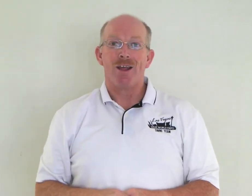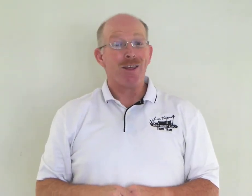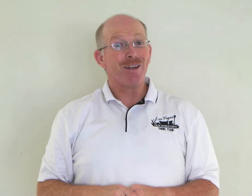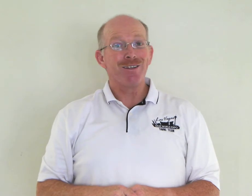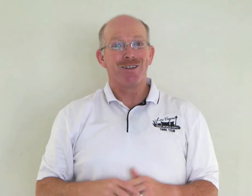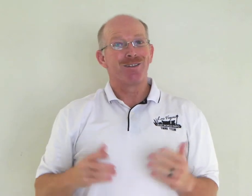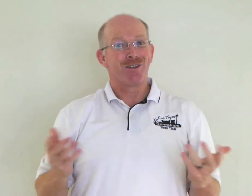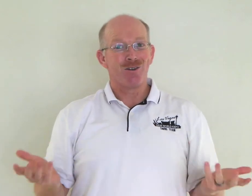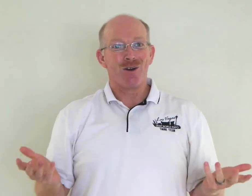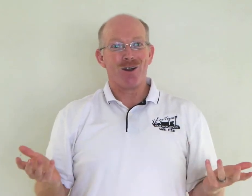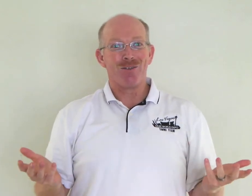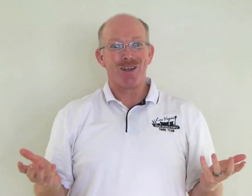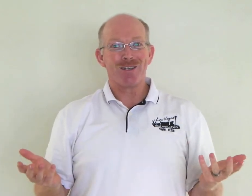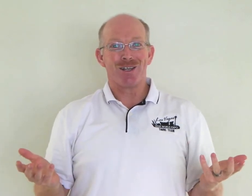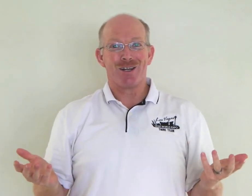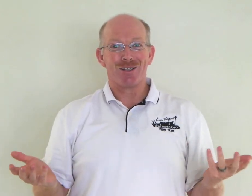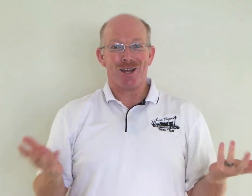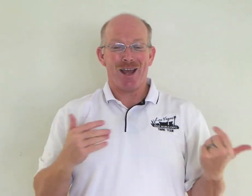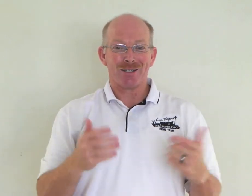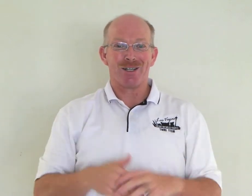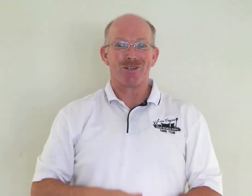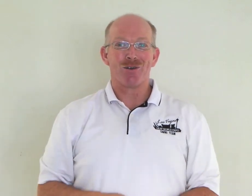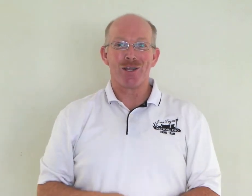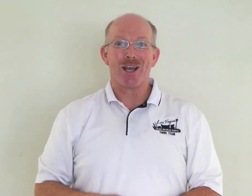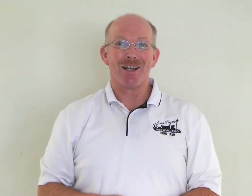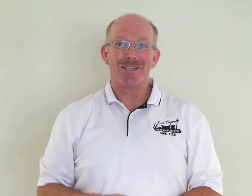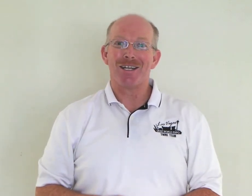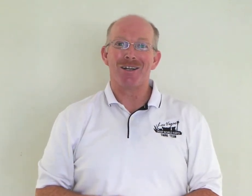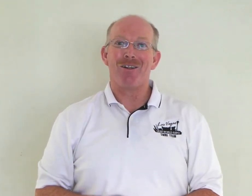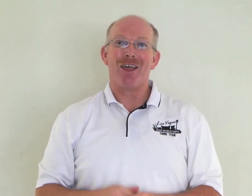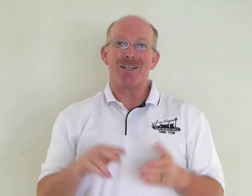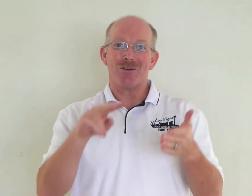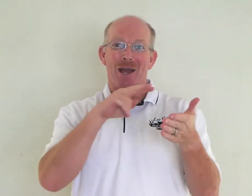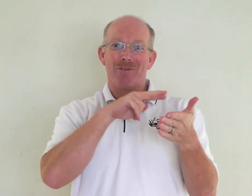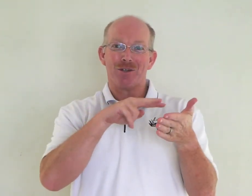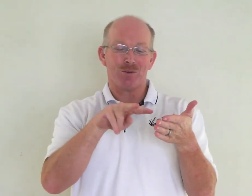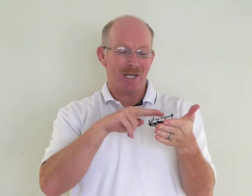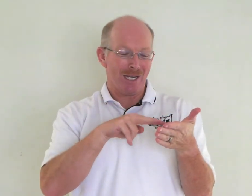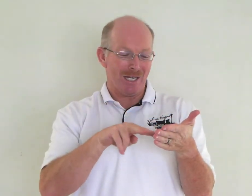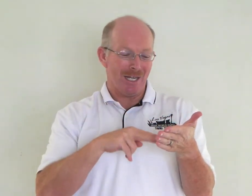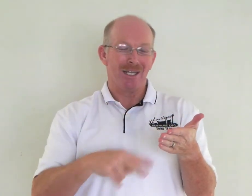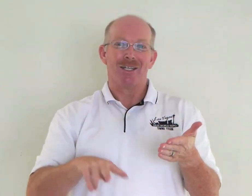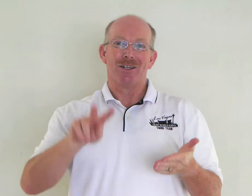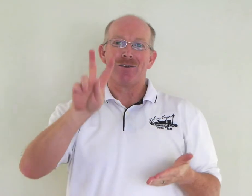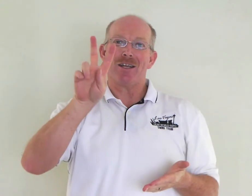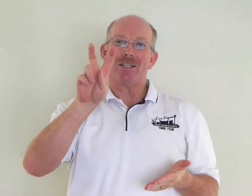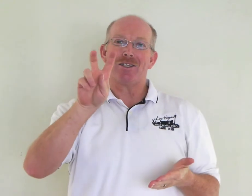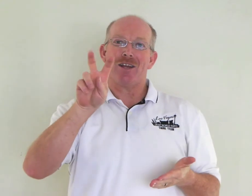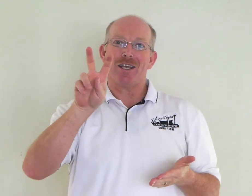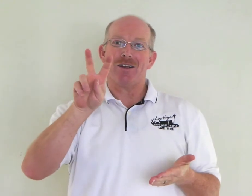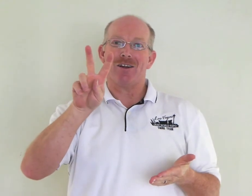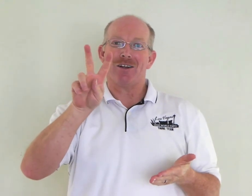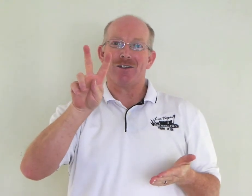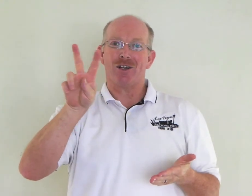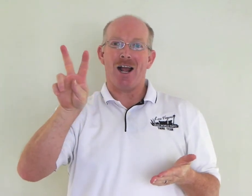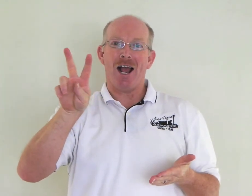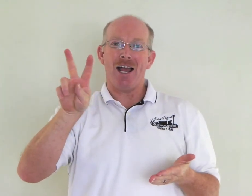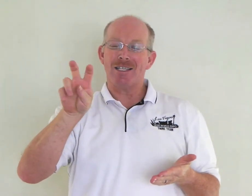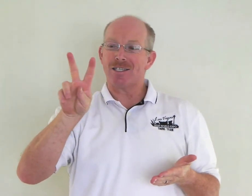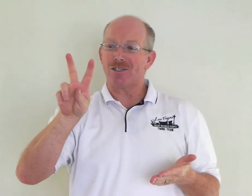And then to do all of this, to actually enjoy the content and all that, you have to read. Read. You take your eyes. These are